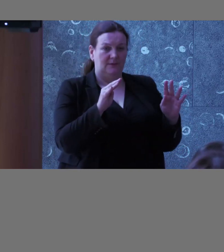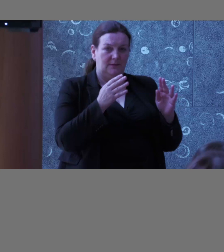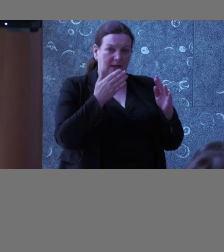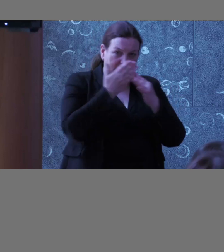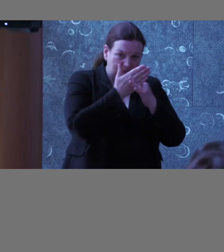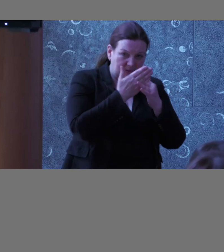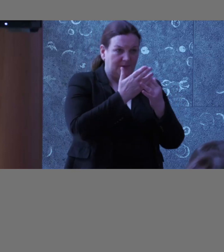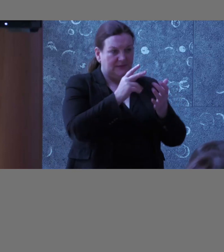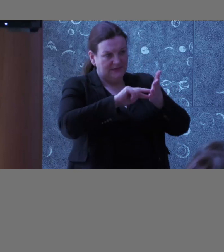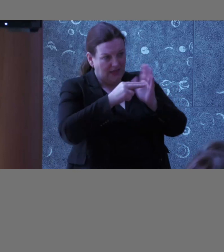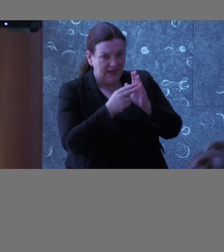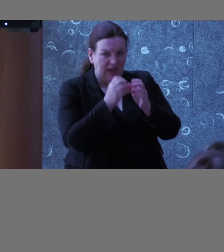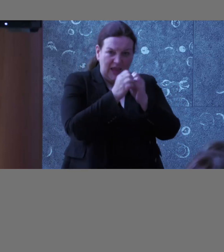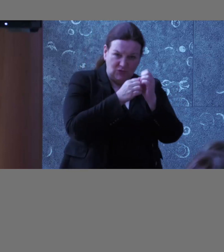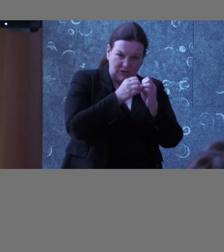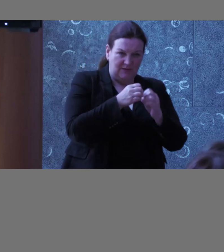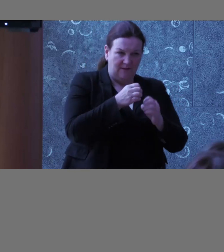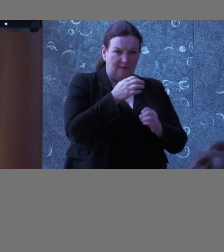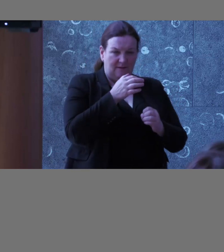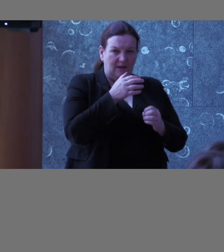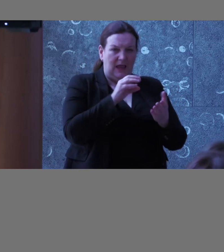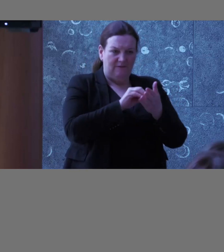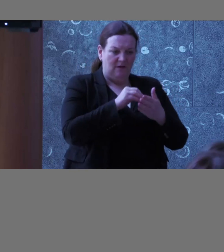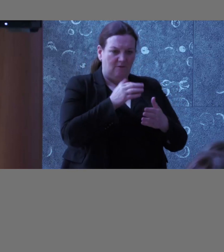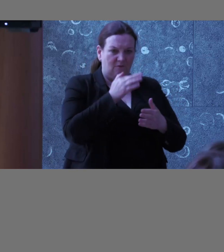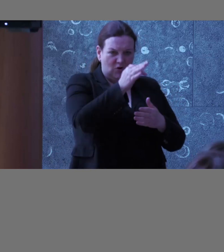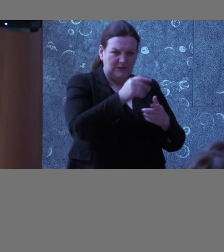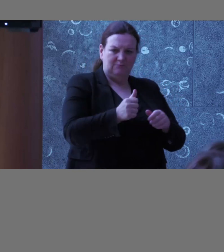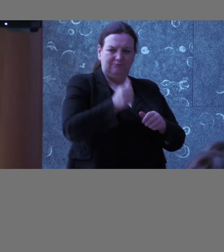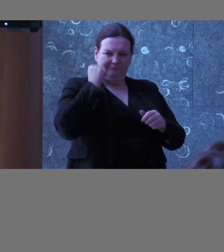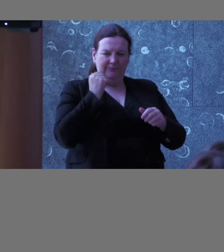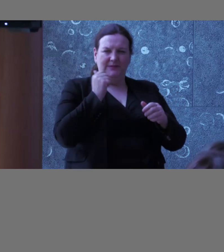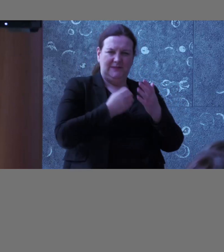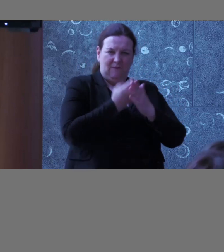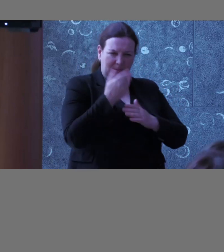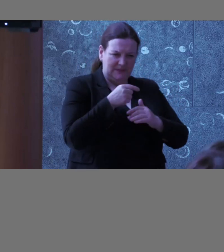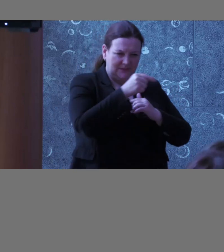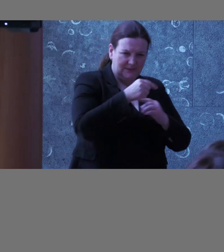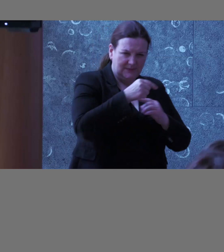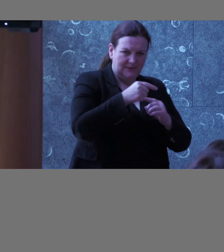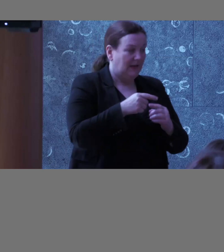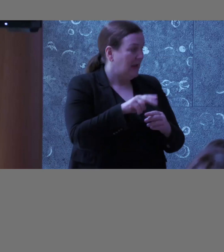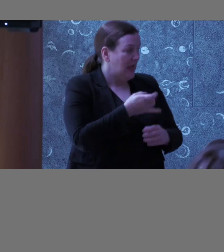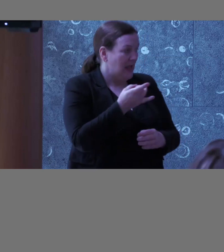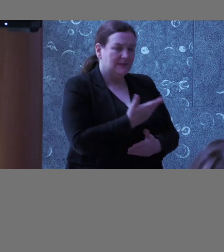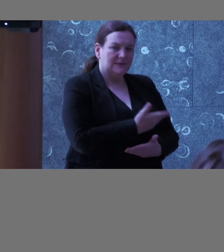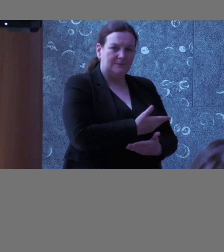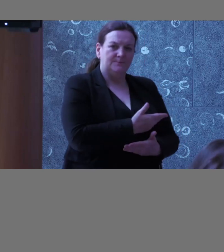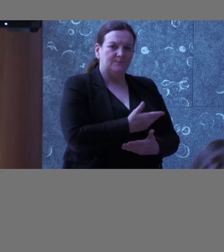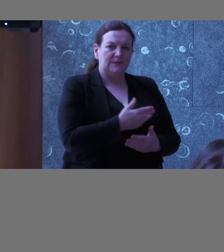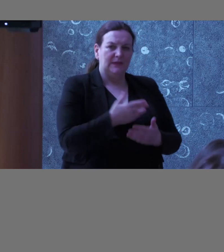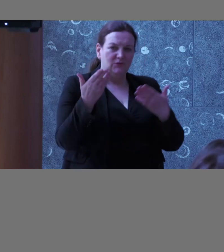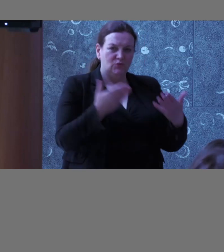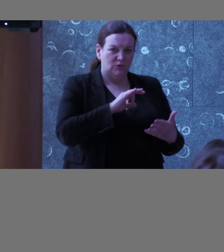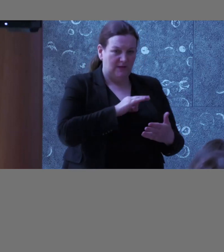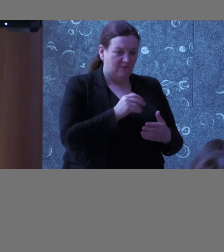engineers, heads of front development. So maybe if I can ask each one of you to introduce